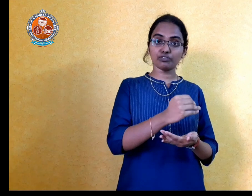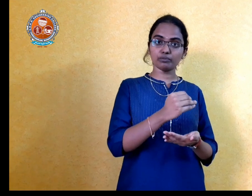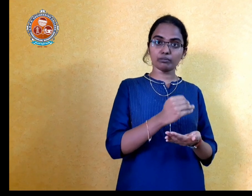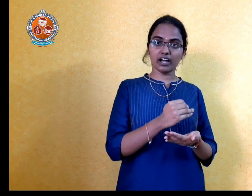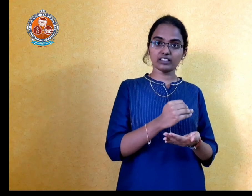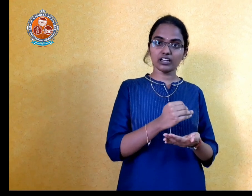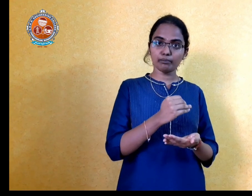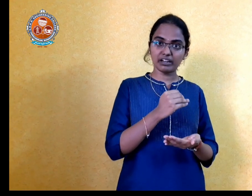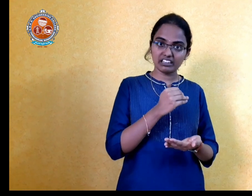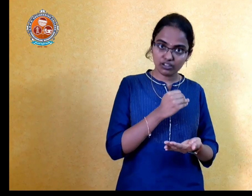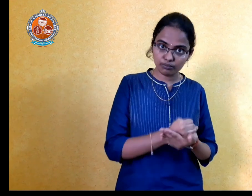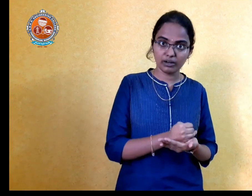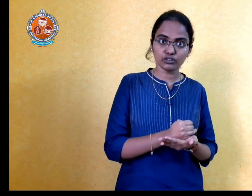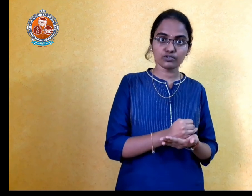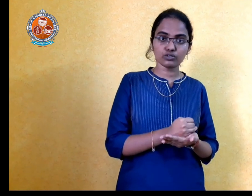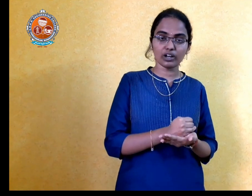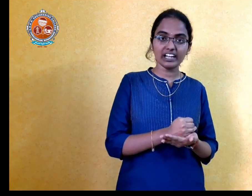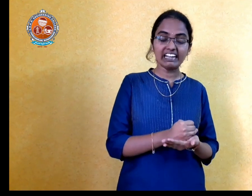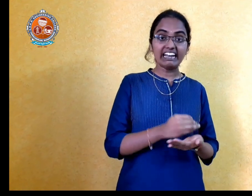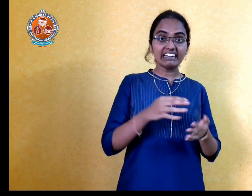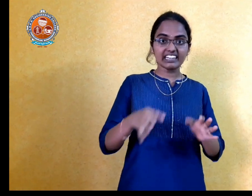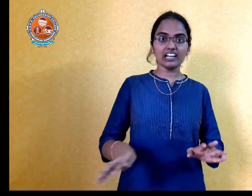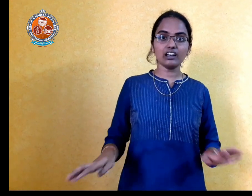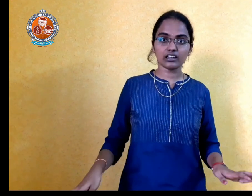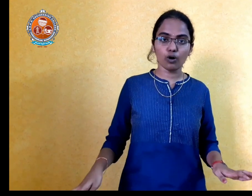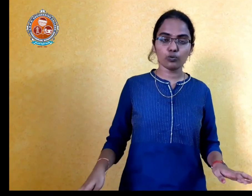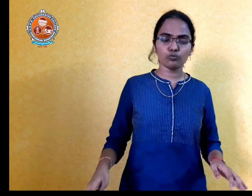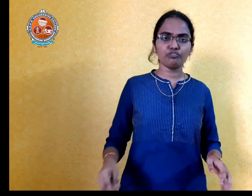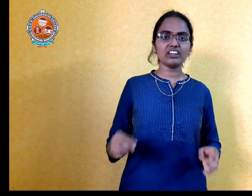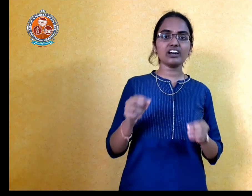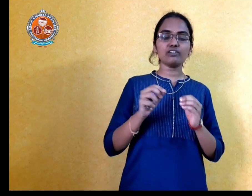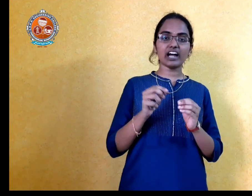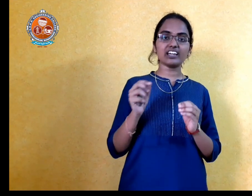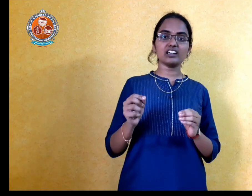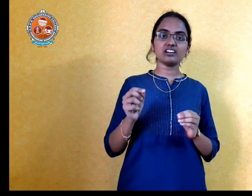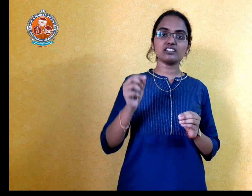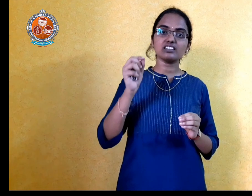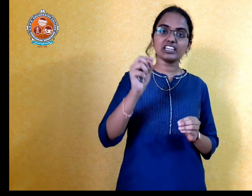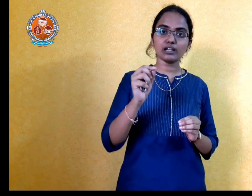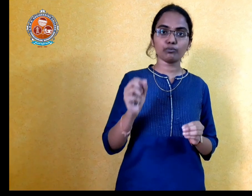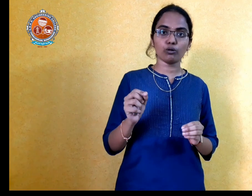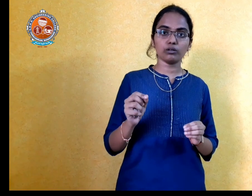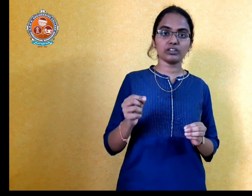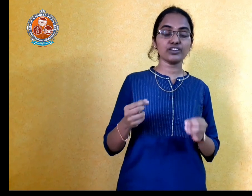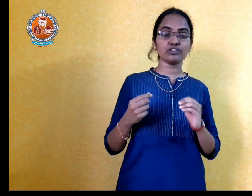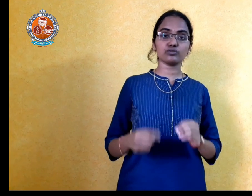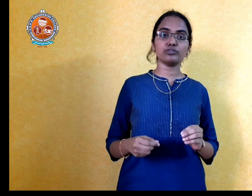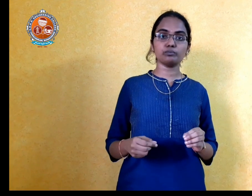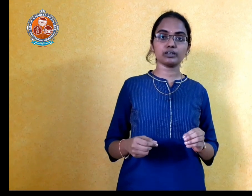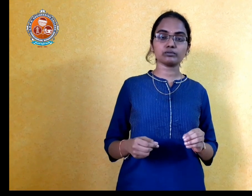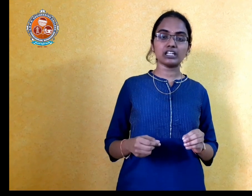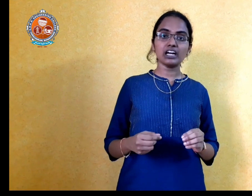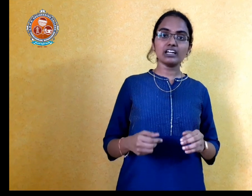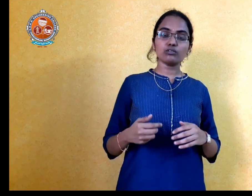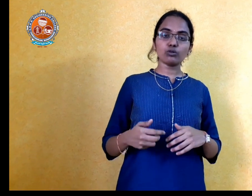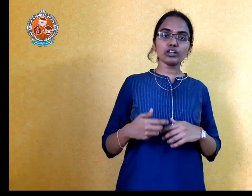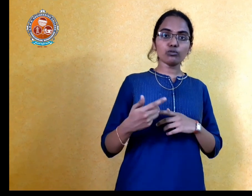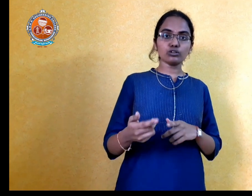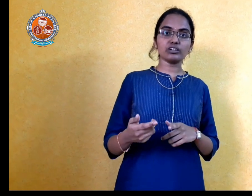I think I met in the month of July. Till now, whenever I got a single problem, he was with me. What I want to